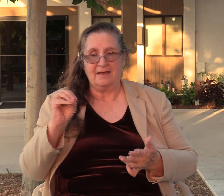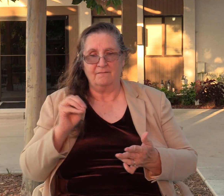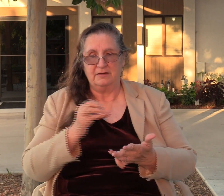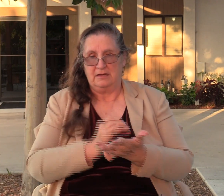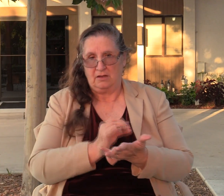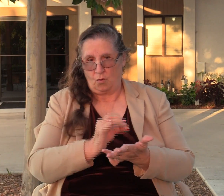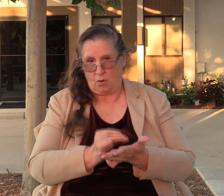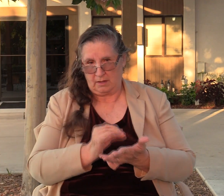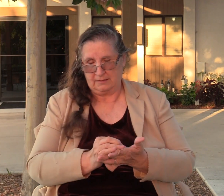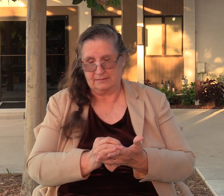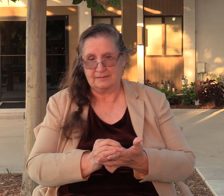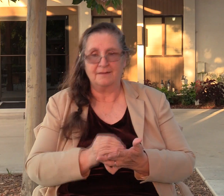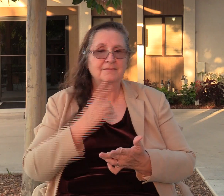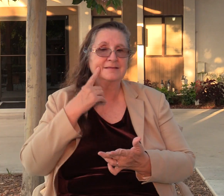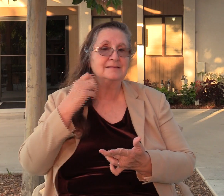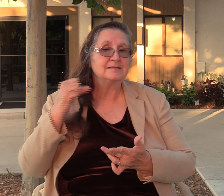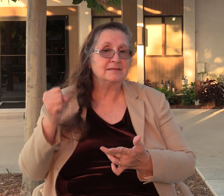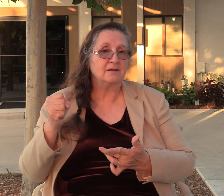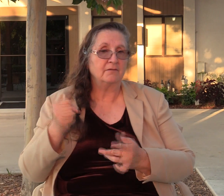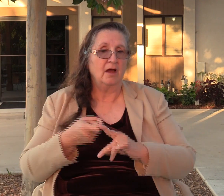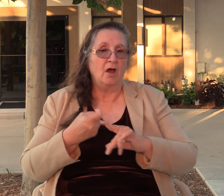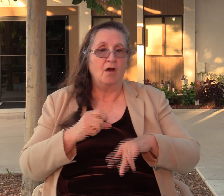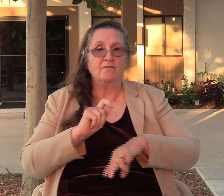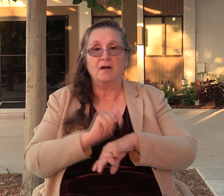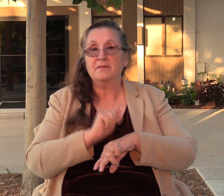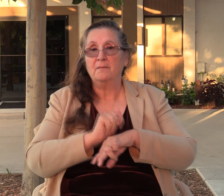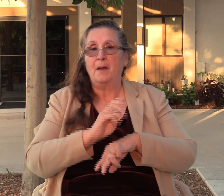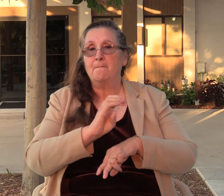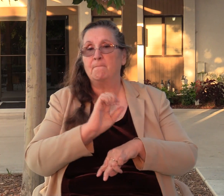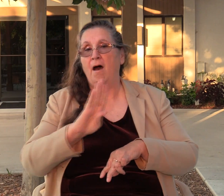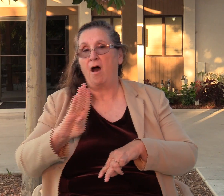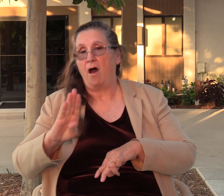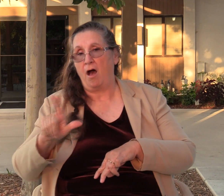70 shekels of silver from the temple of Baal-bereth.